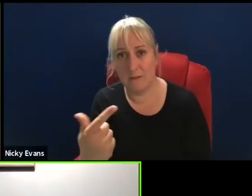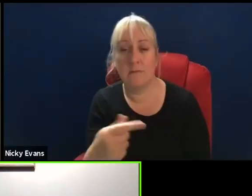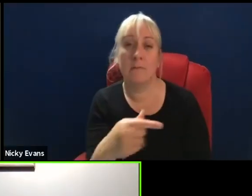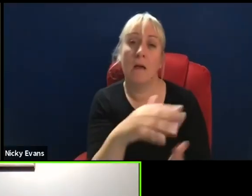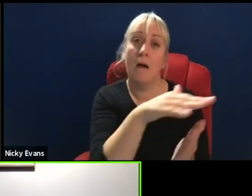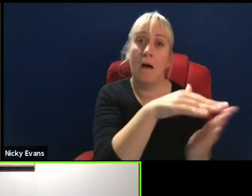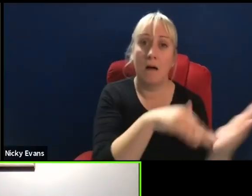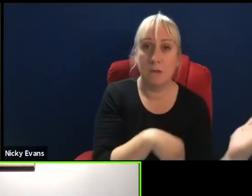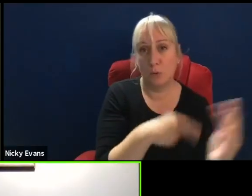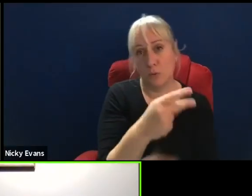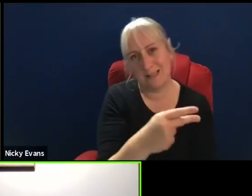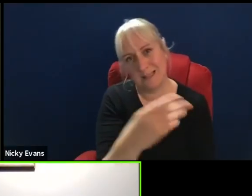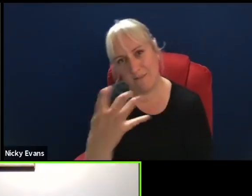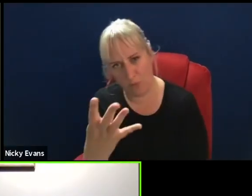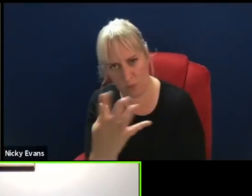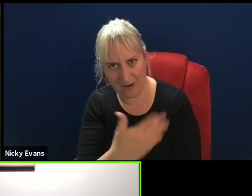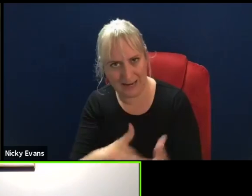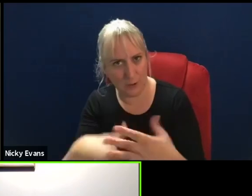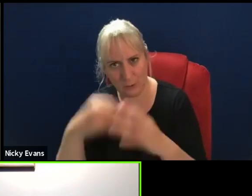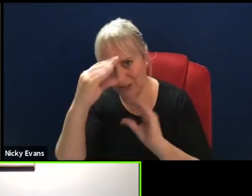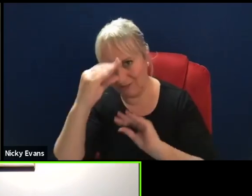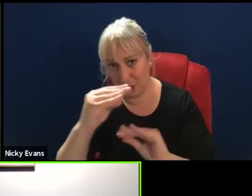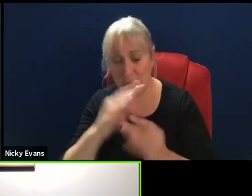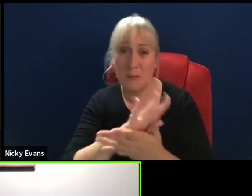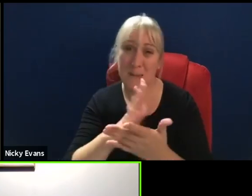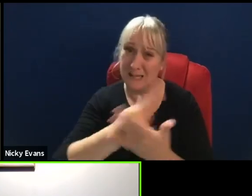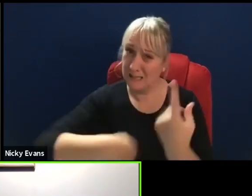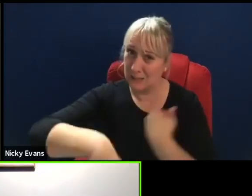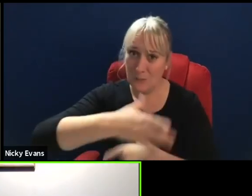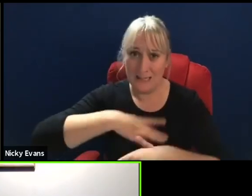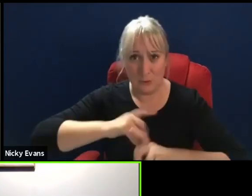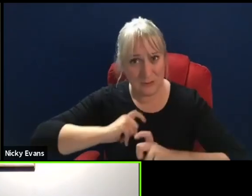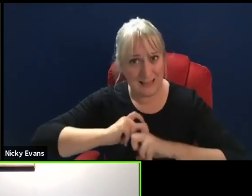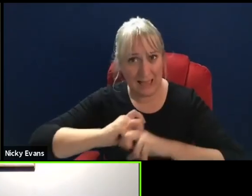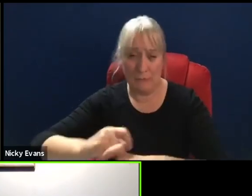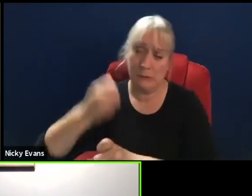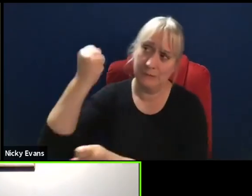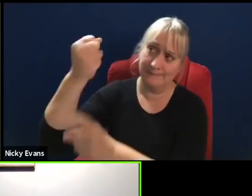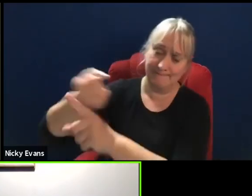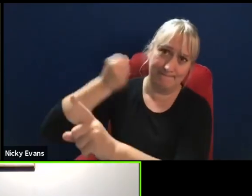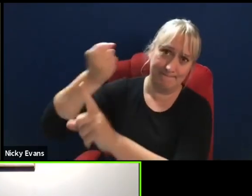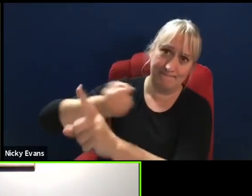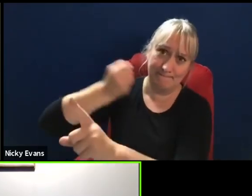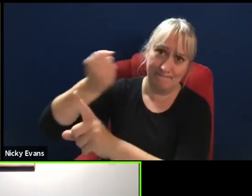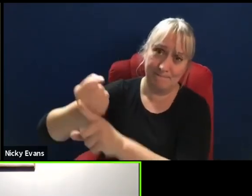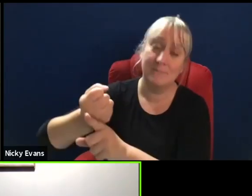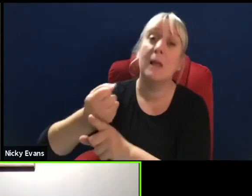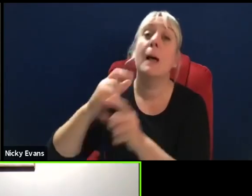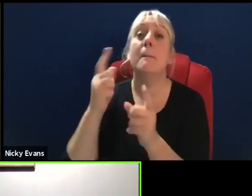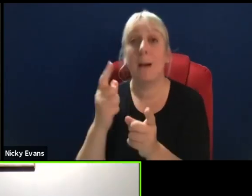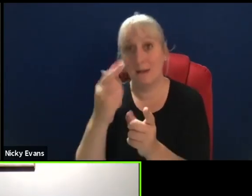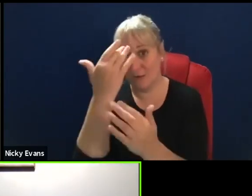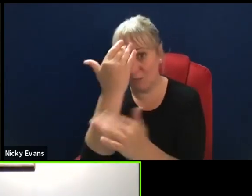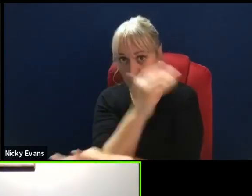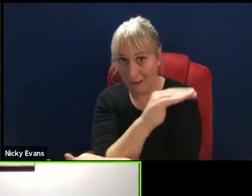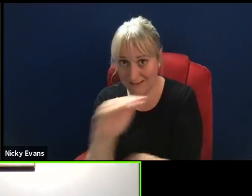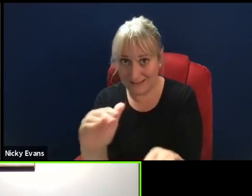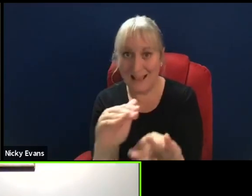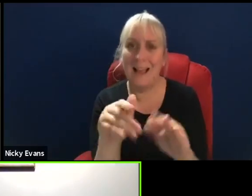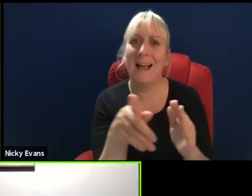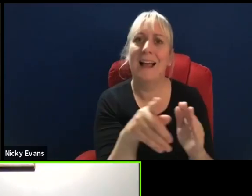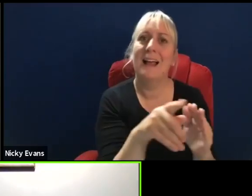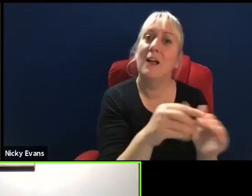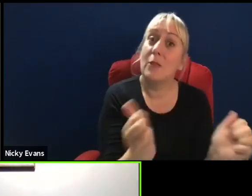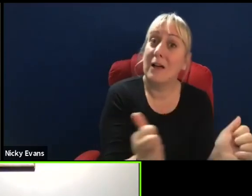education. So the activism needs to continue. But I just want to remind us again that the Convention wouldn't have happened without